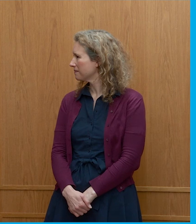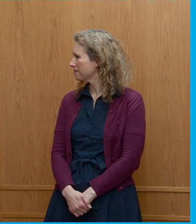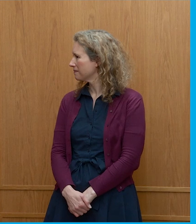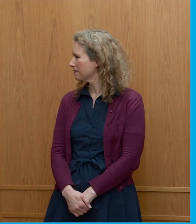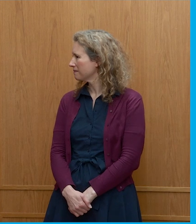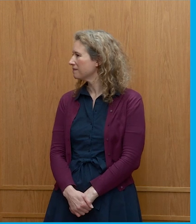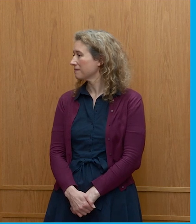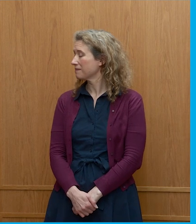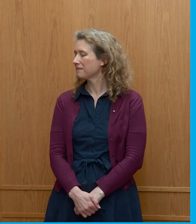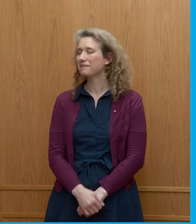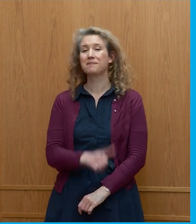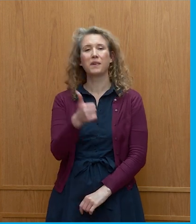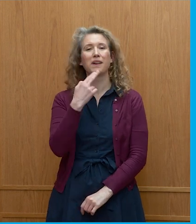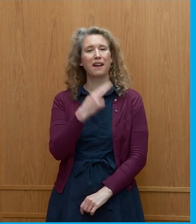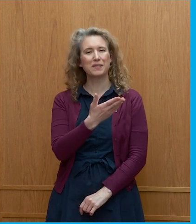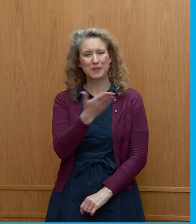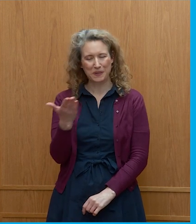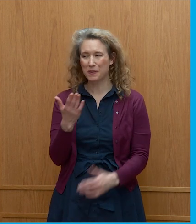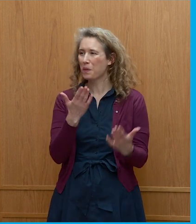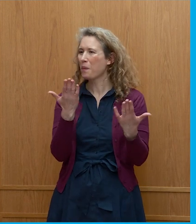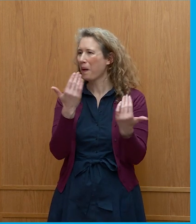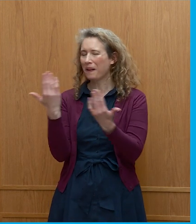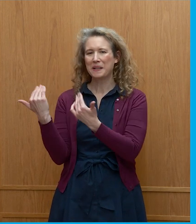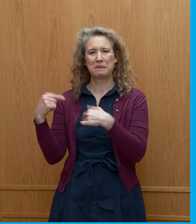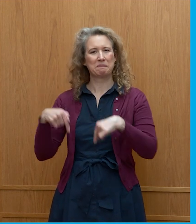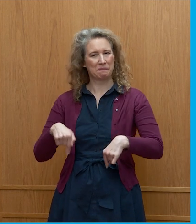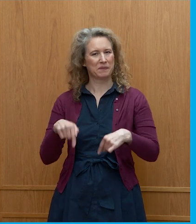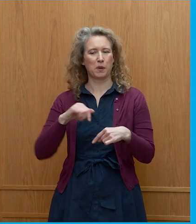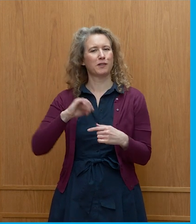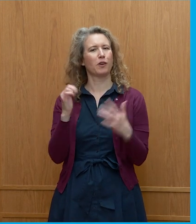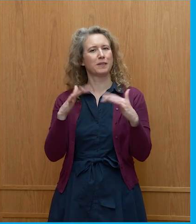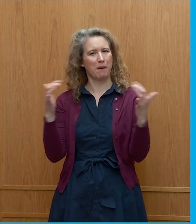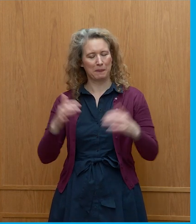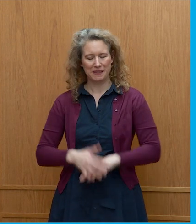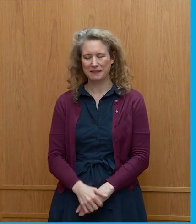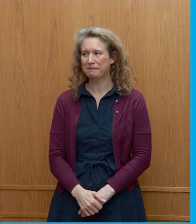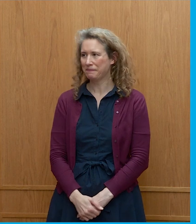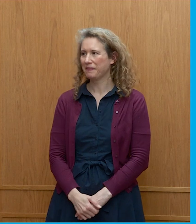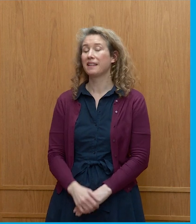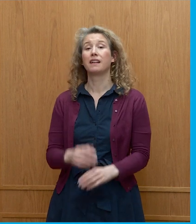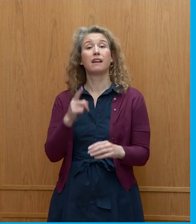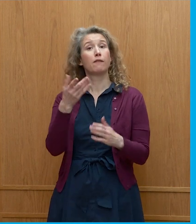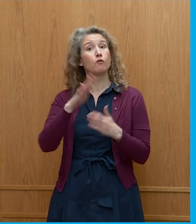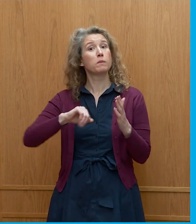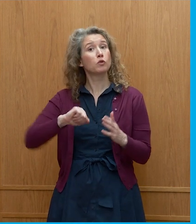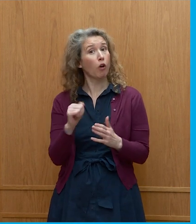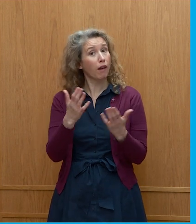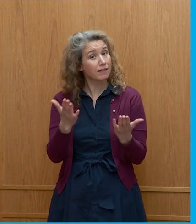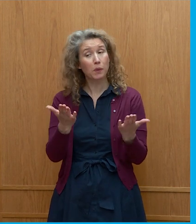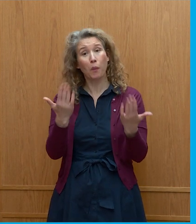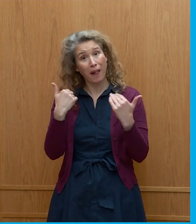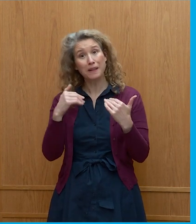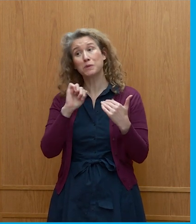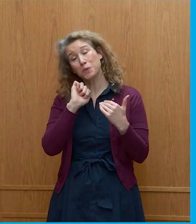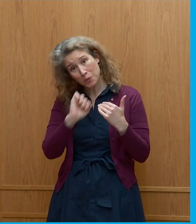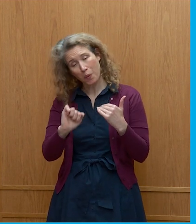Good afternoon everyone and a very warm welcome to the Scottish Parliament. If you're from Scotland, welcome to